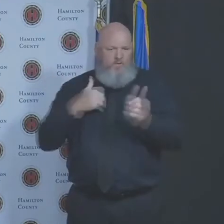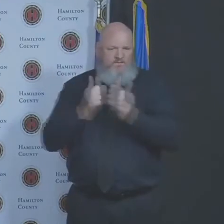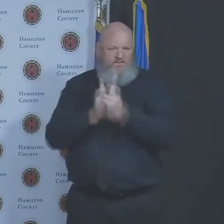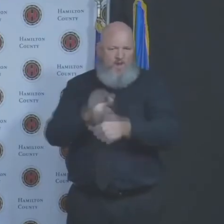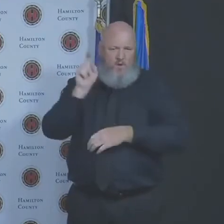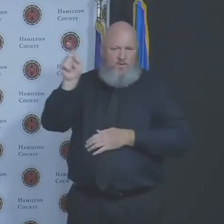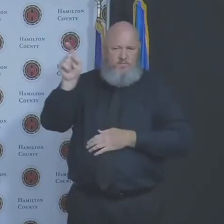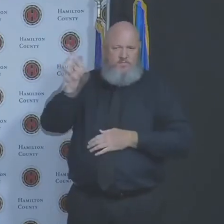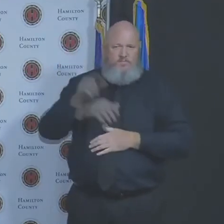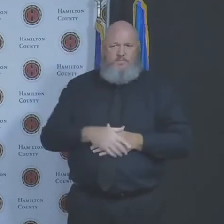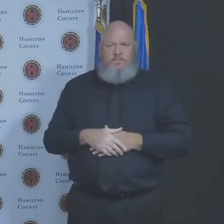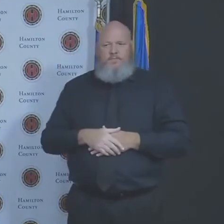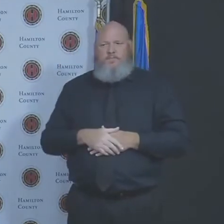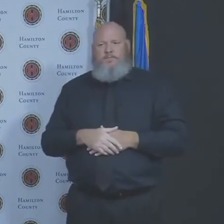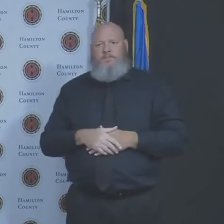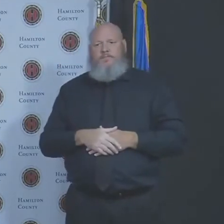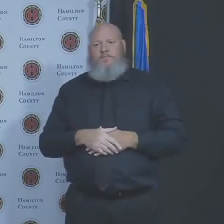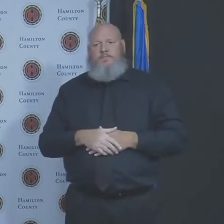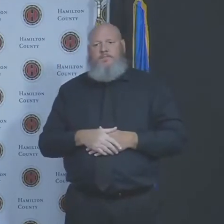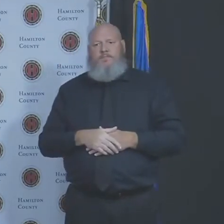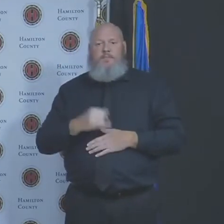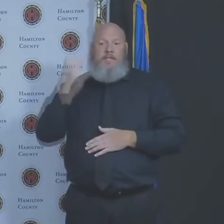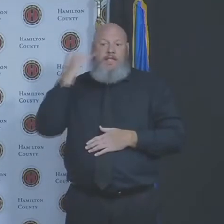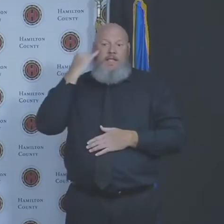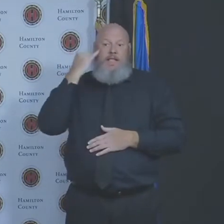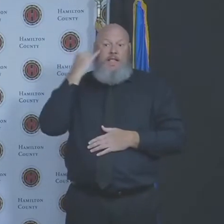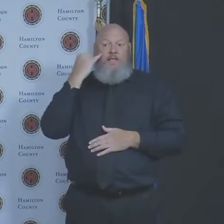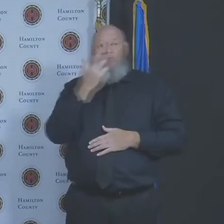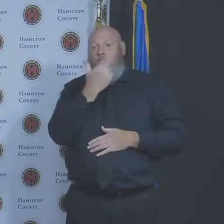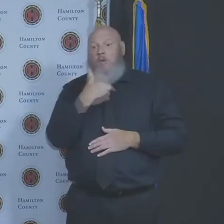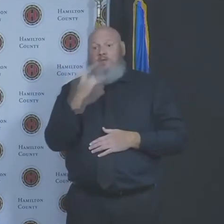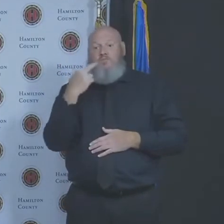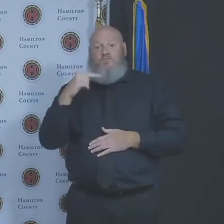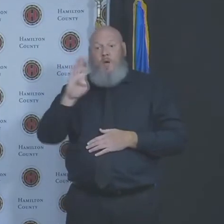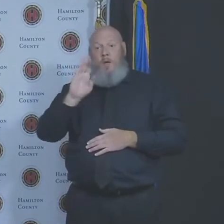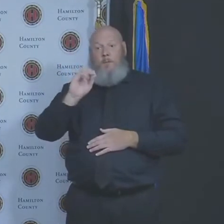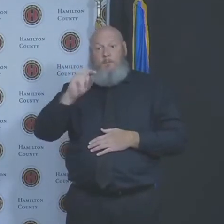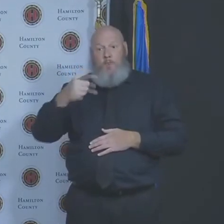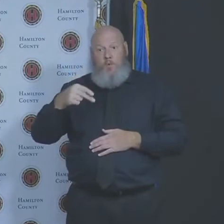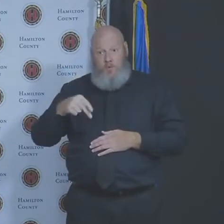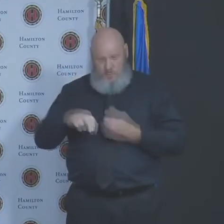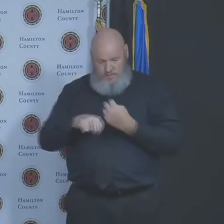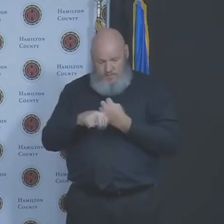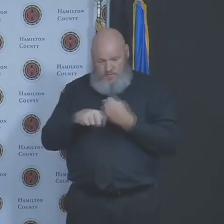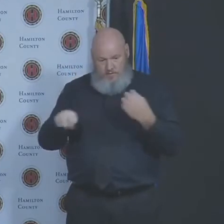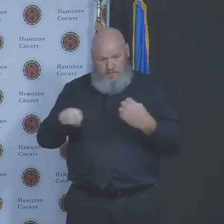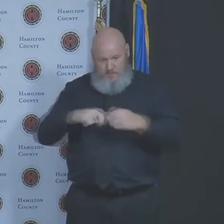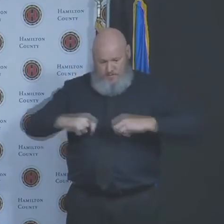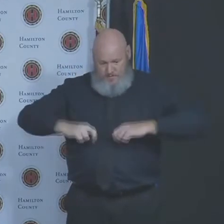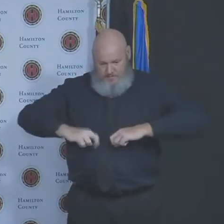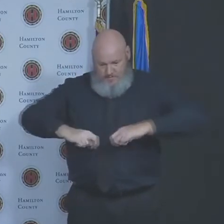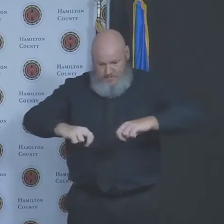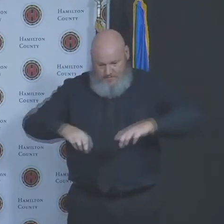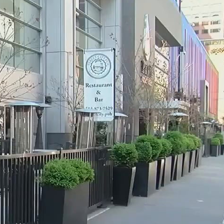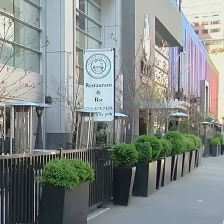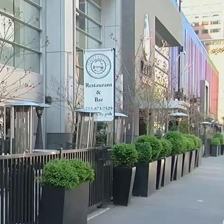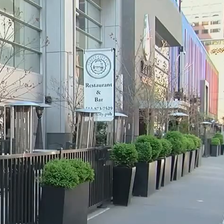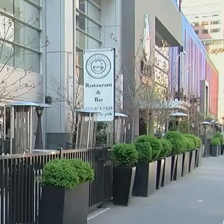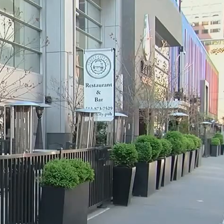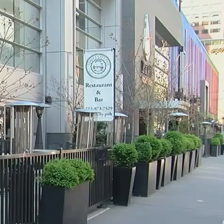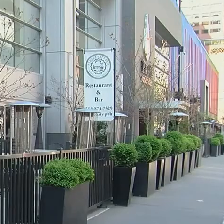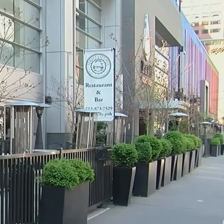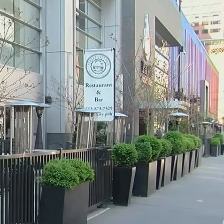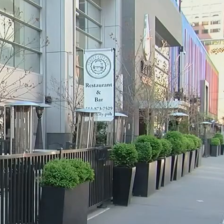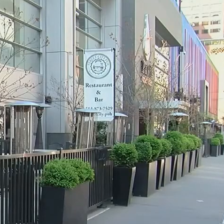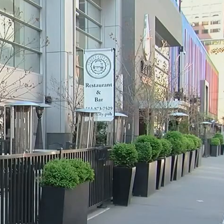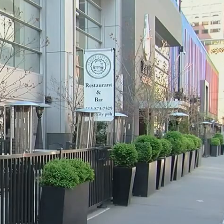two booths are back-to-back, that means two people are within that six foot of distance, and the ability to spread disease certainly is possible. When it